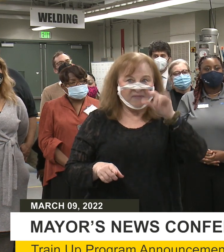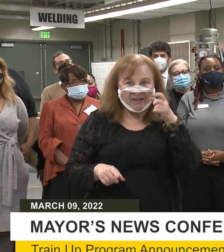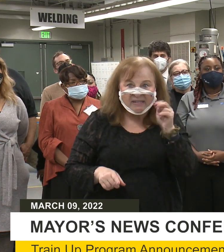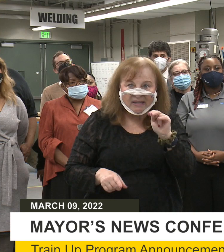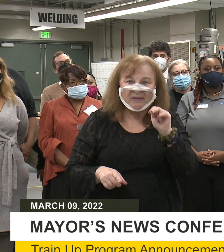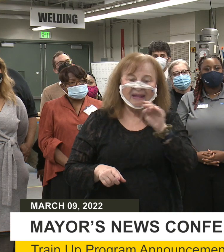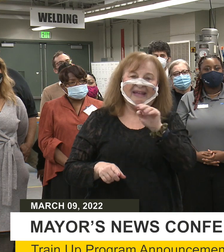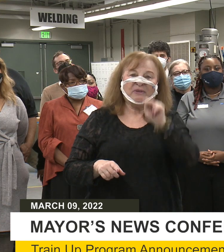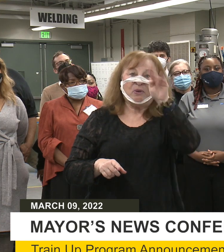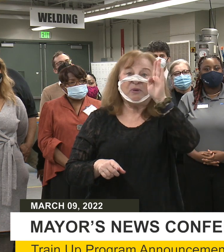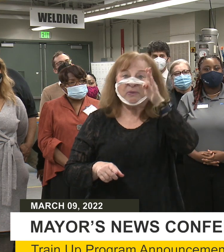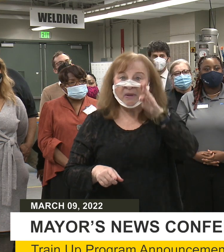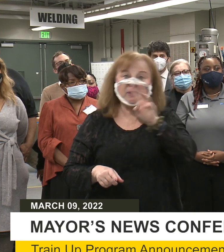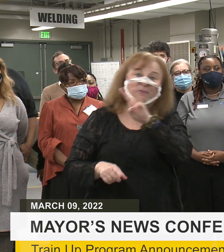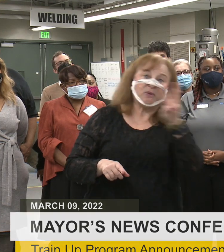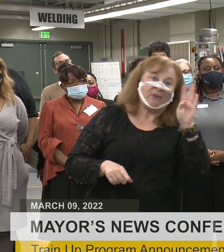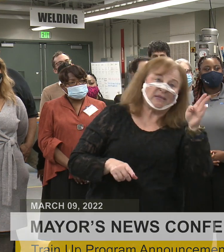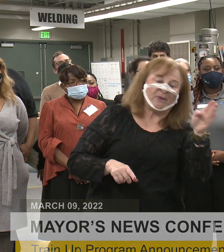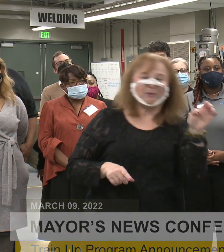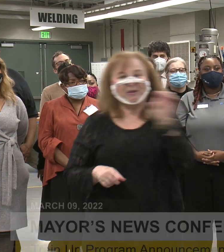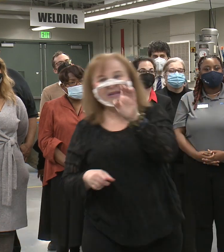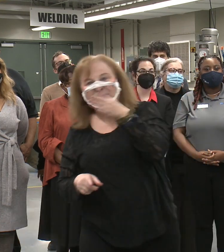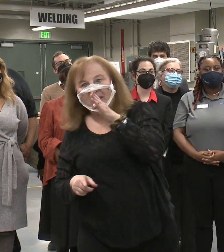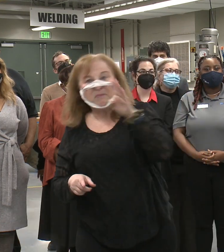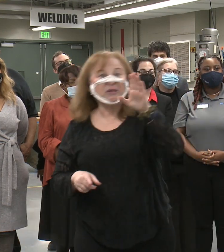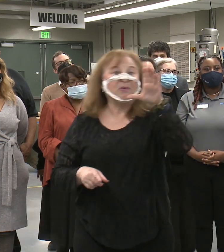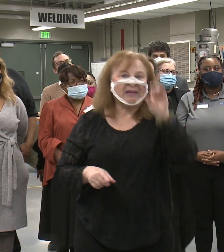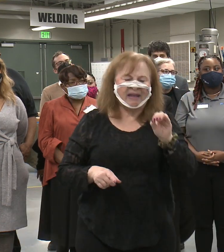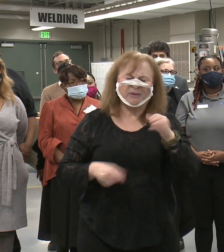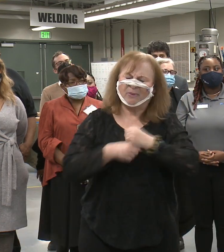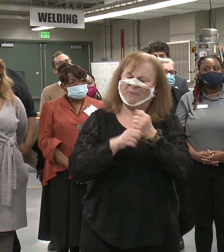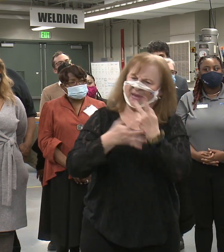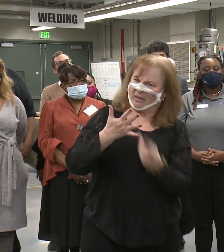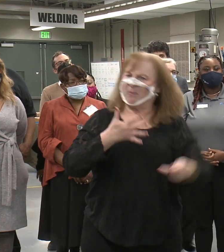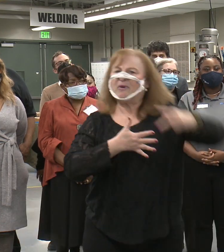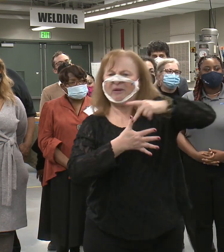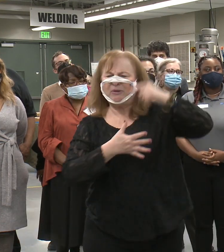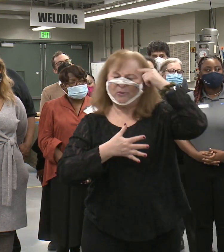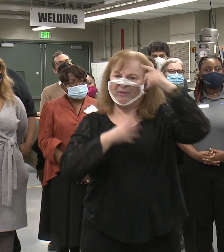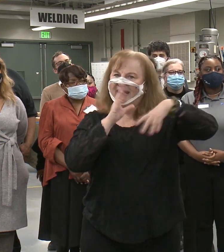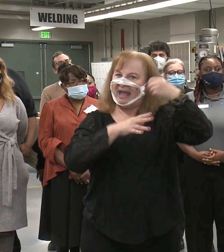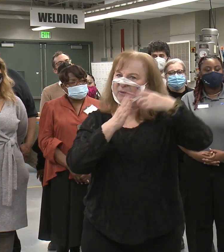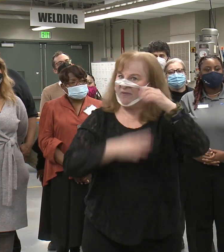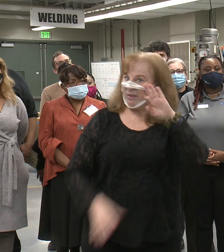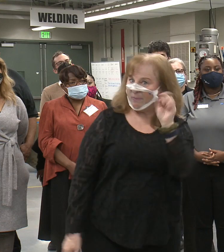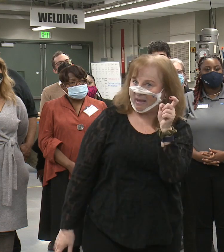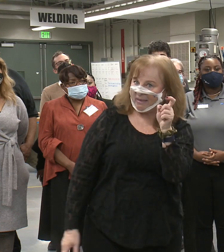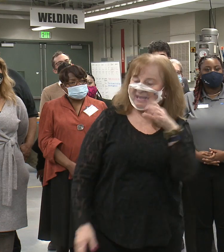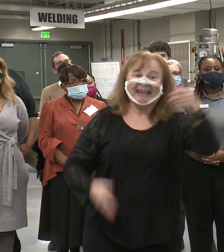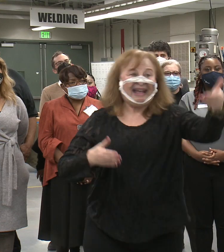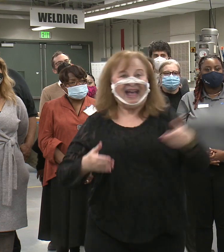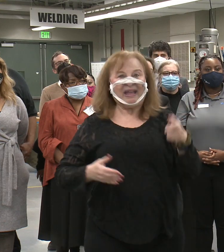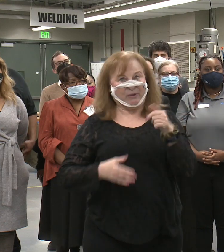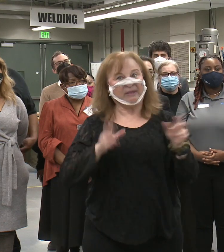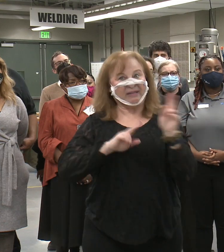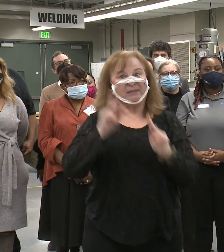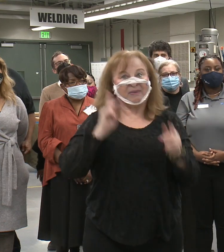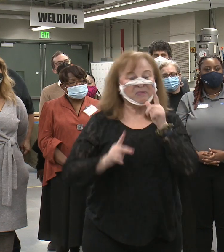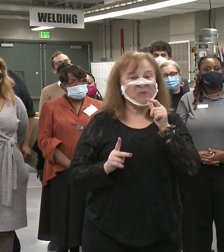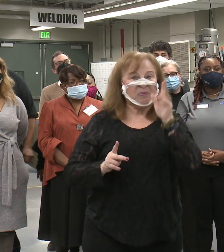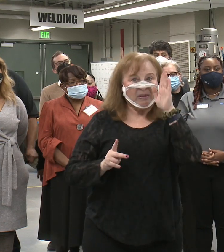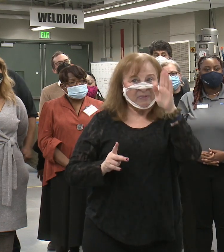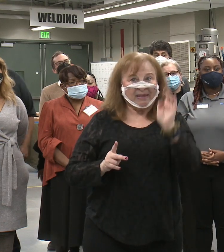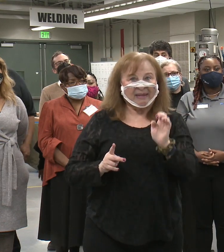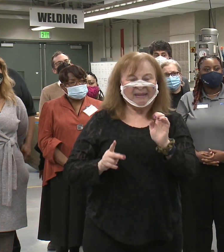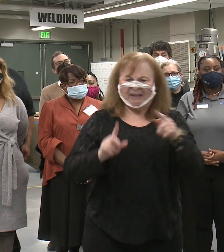Baltimore, West Baltimore, East Baltimore, Baltimore County, we make it a priority to think outside of the box and hire these individuals who are going to